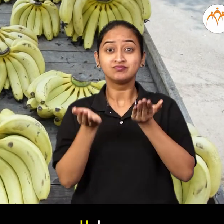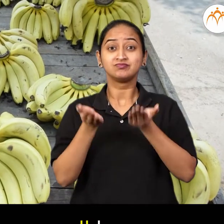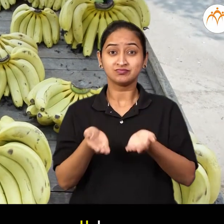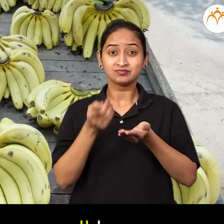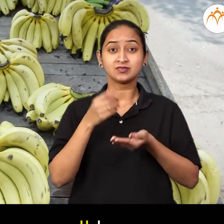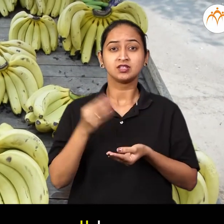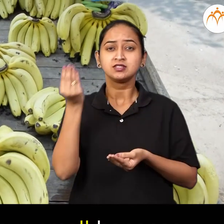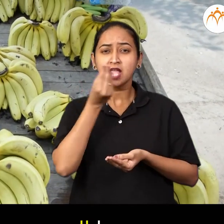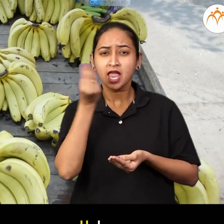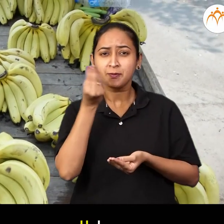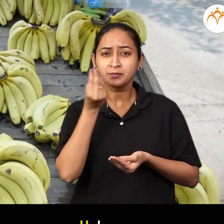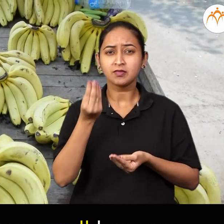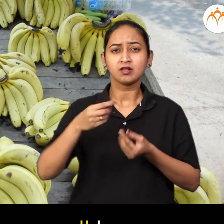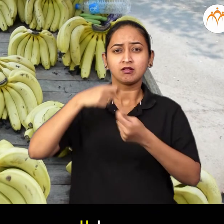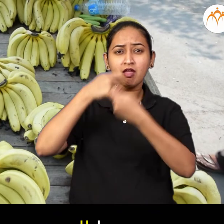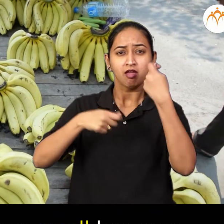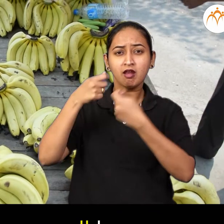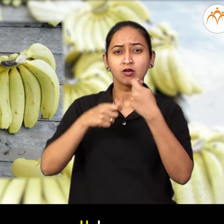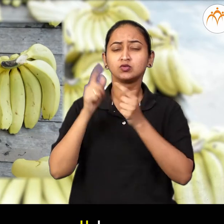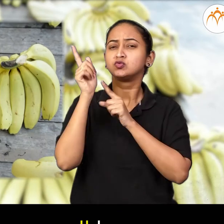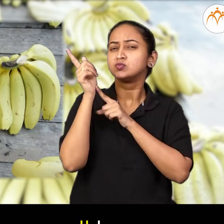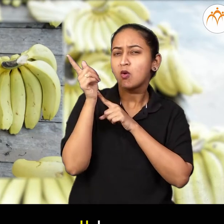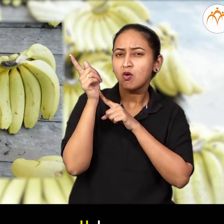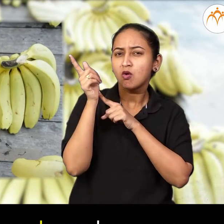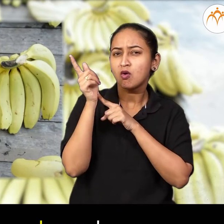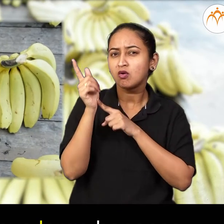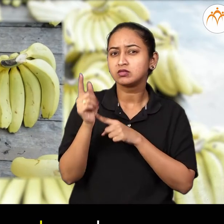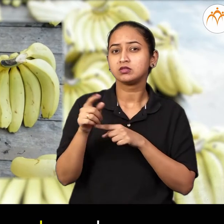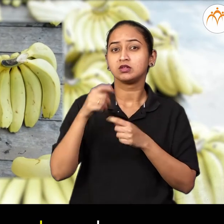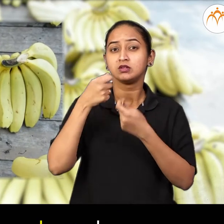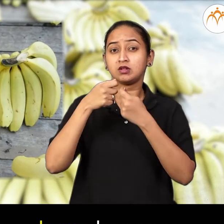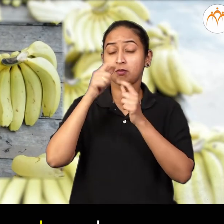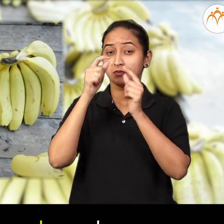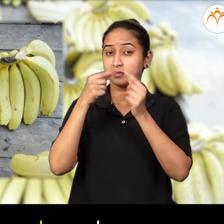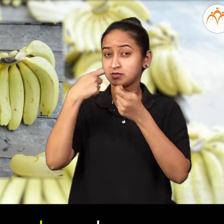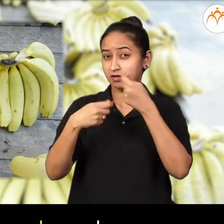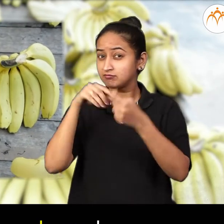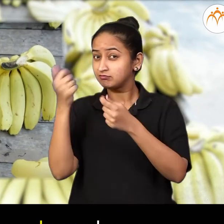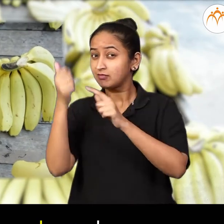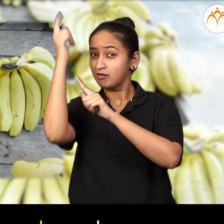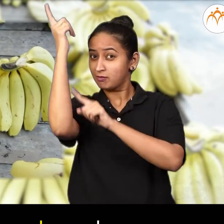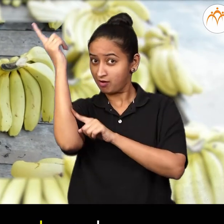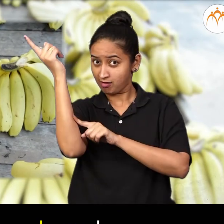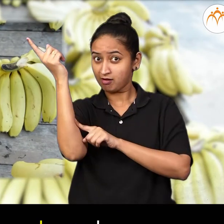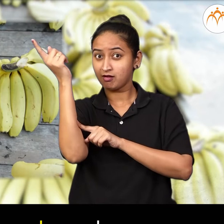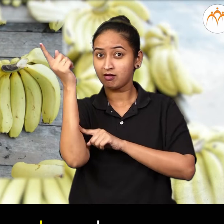bunches have small bananas Some bunches have large bananas